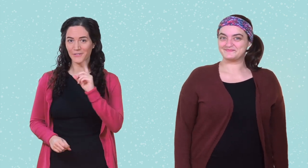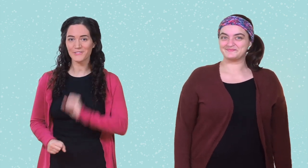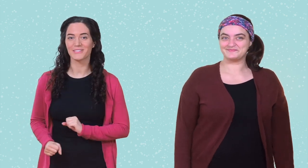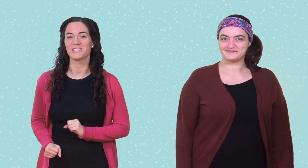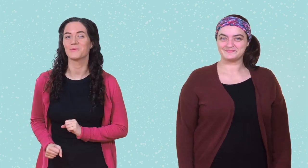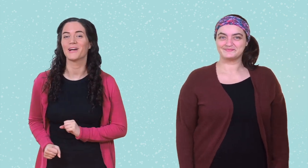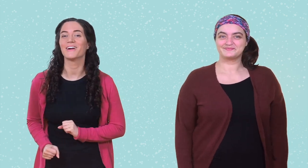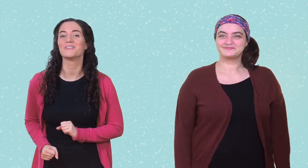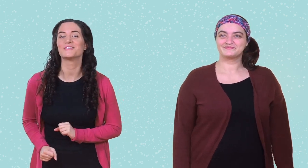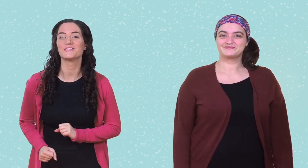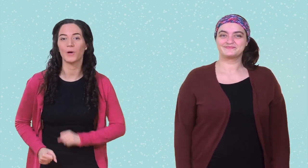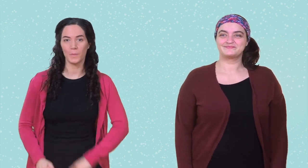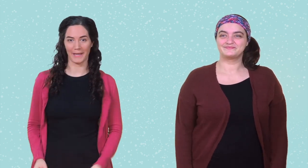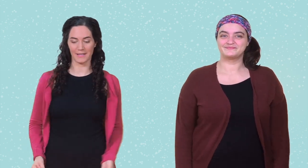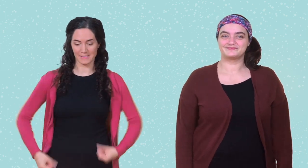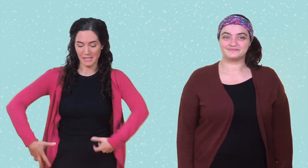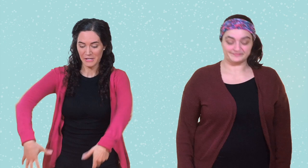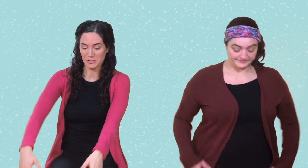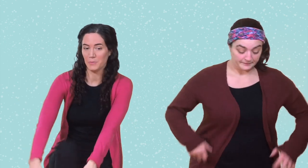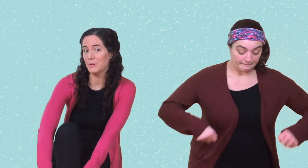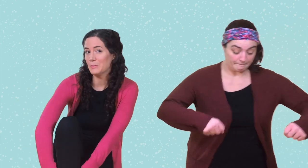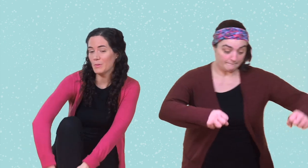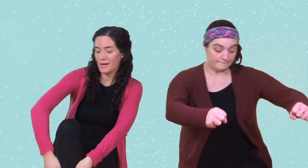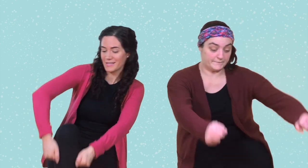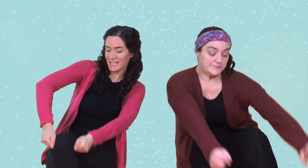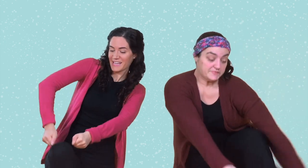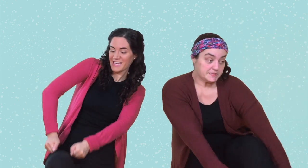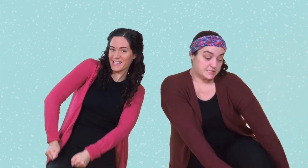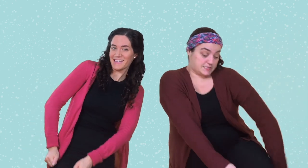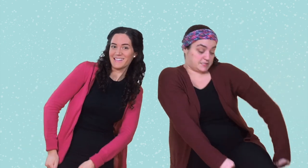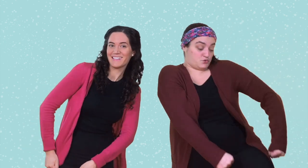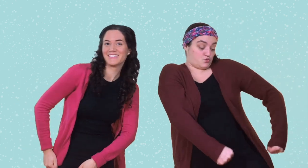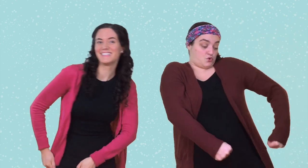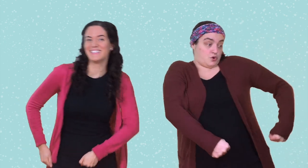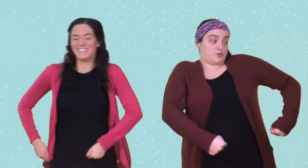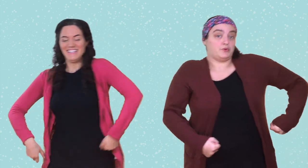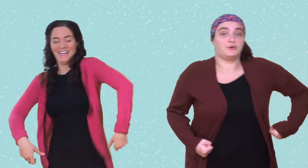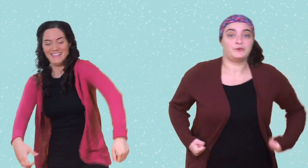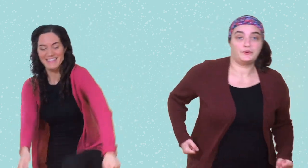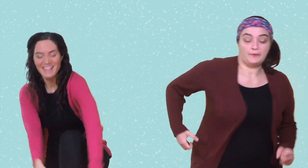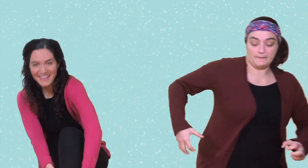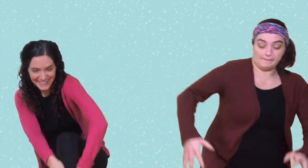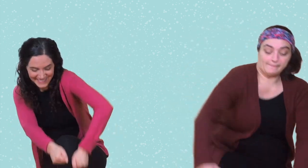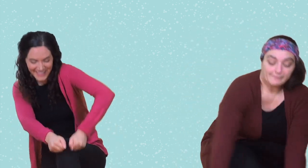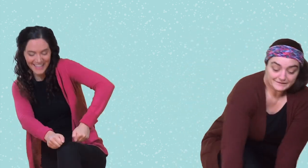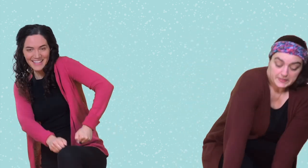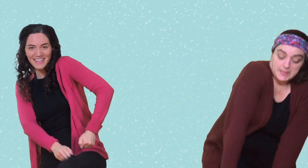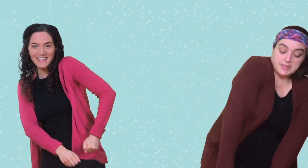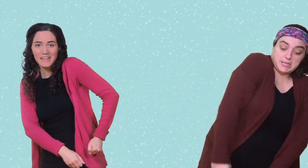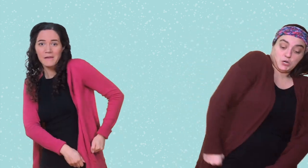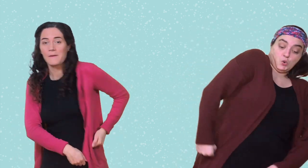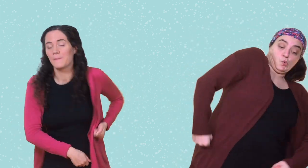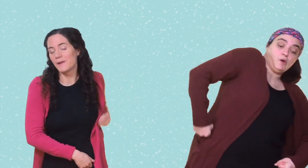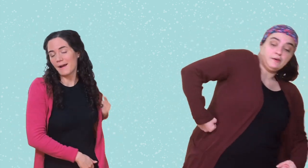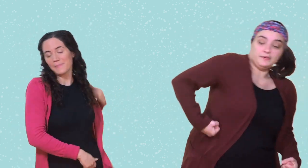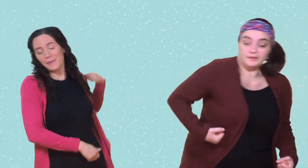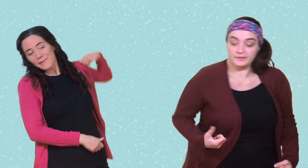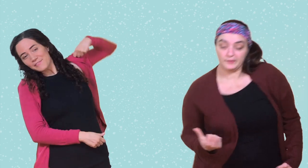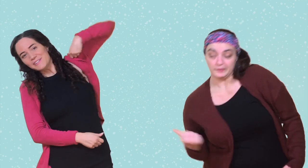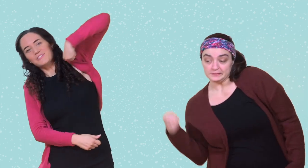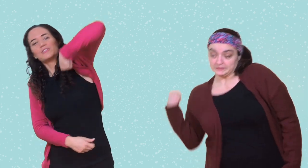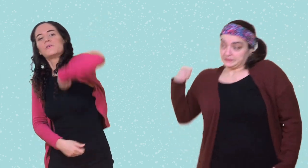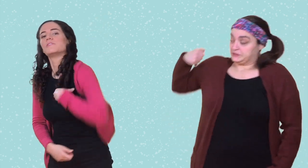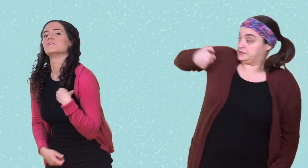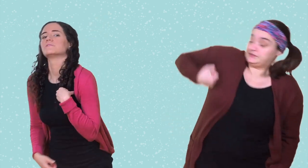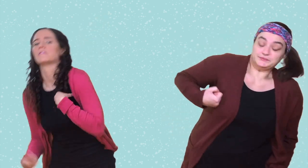First, let's put on our snow pants. So put one leg in. And the other leg in. Put it up